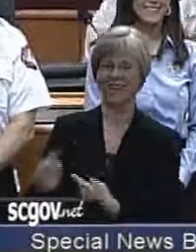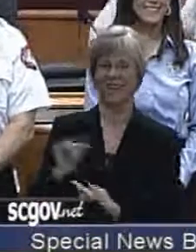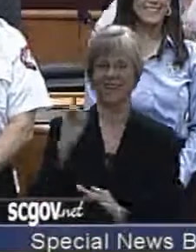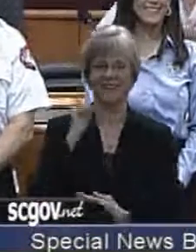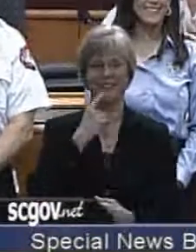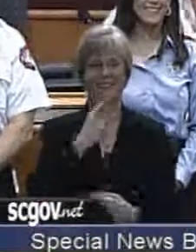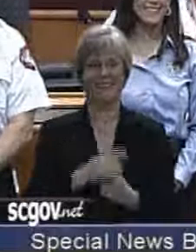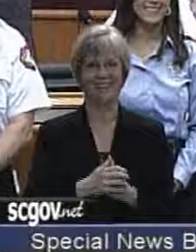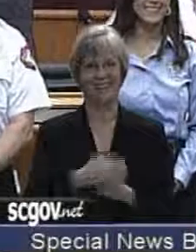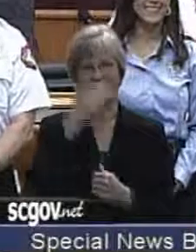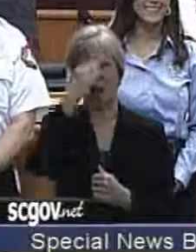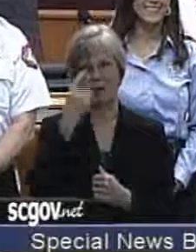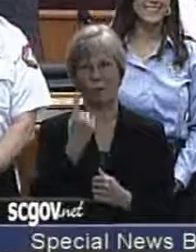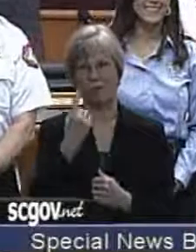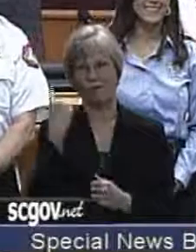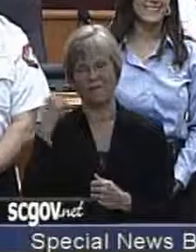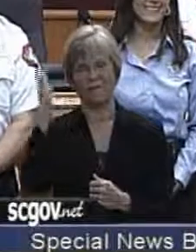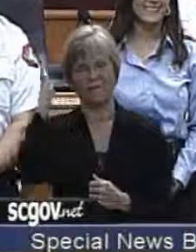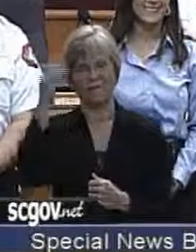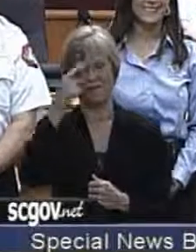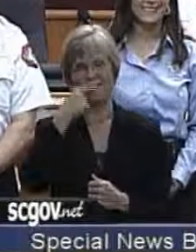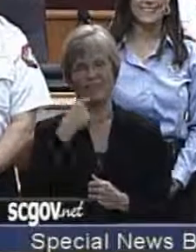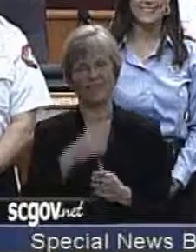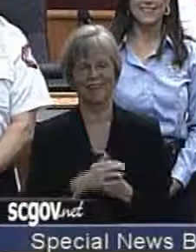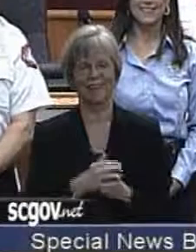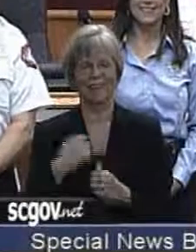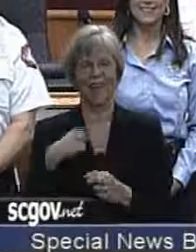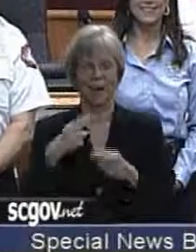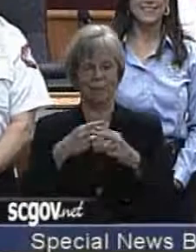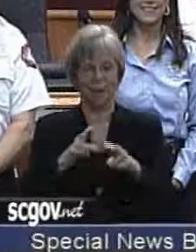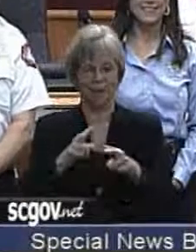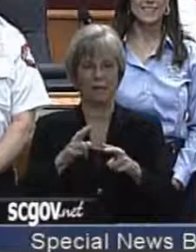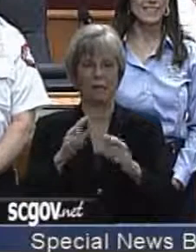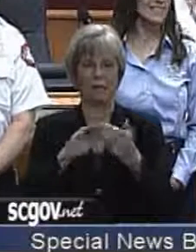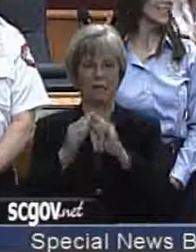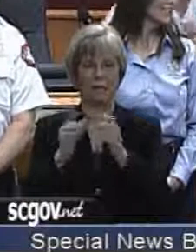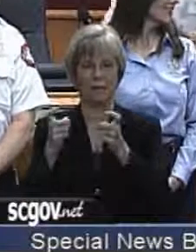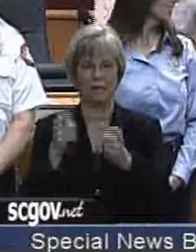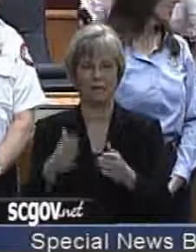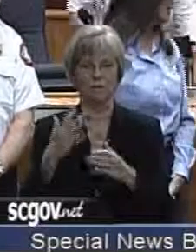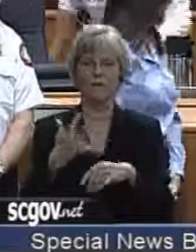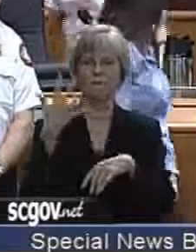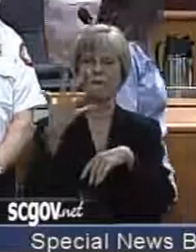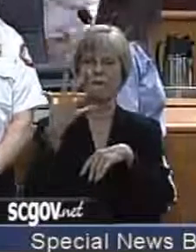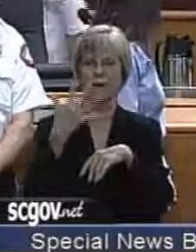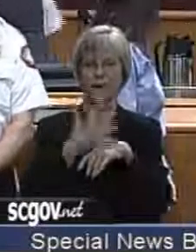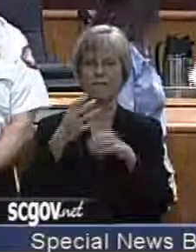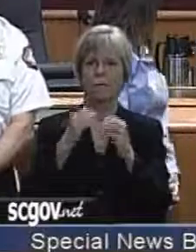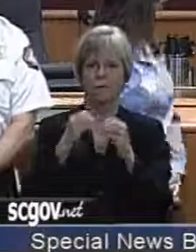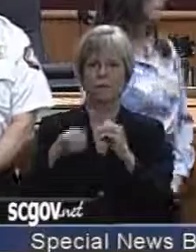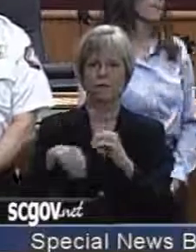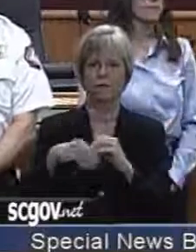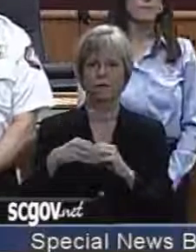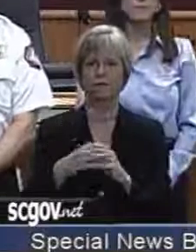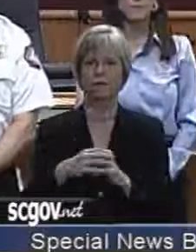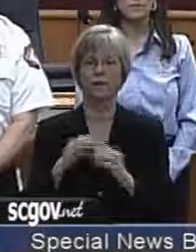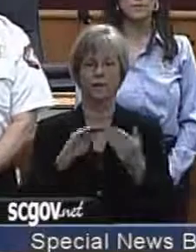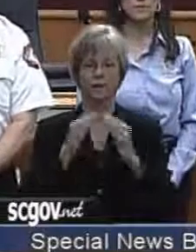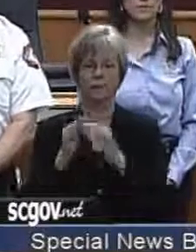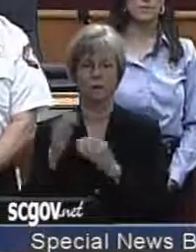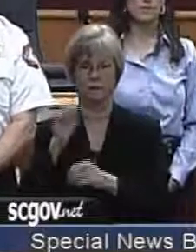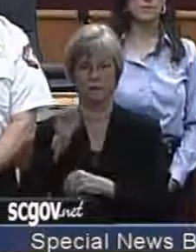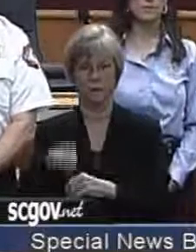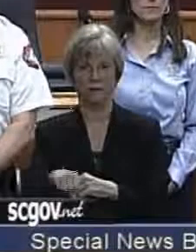I know one of them will say it, so I'm here. I'll be the interim city manager for five additional days through the end of this month. The city of Sarasota